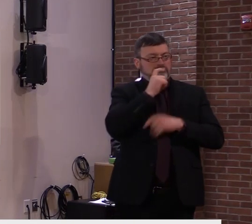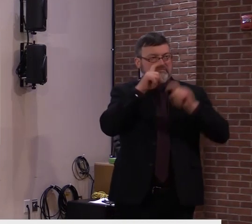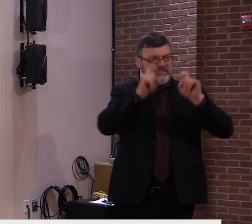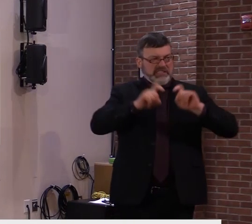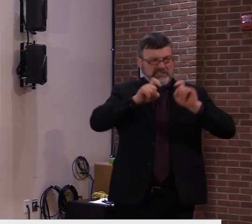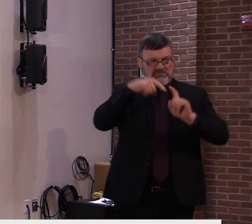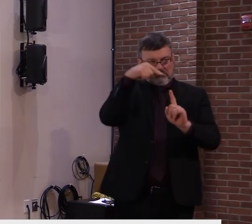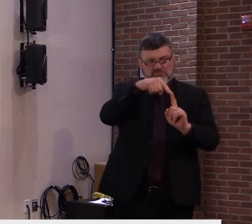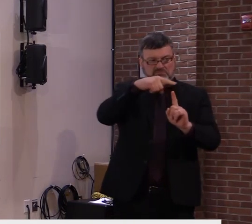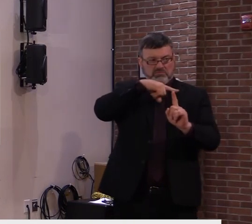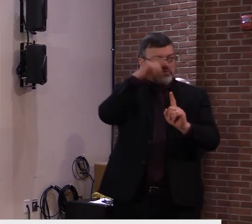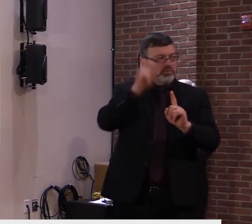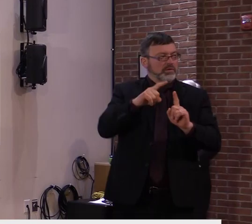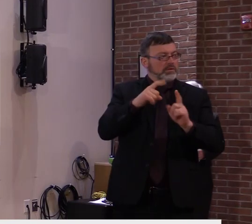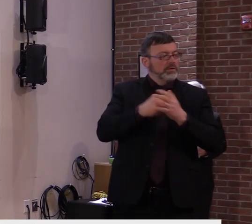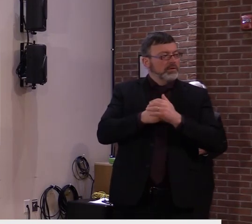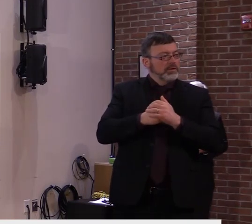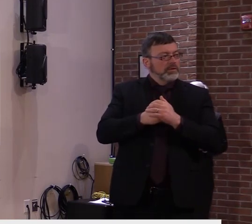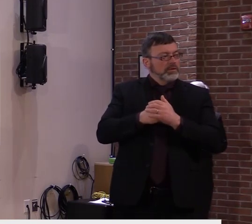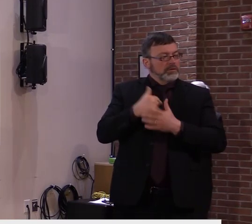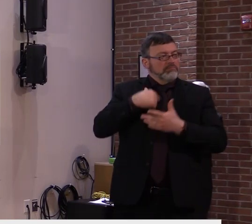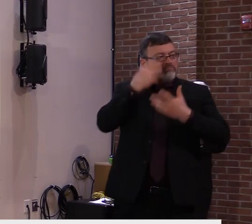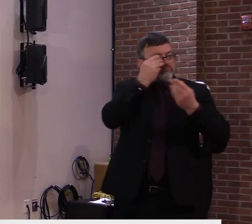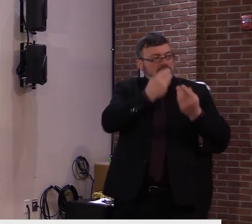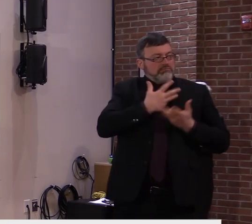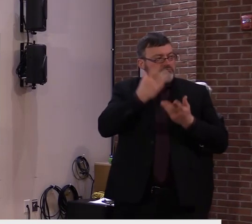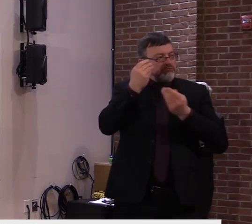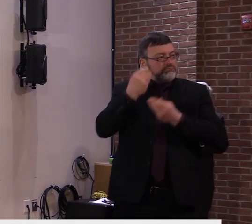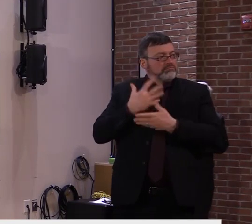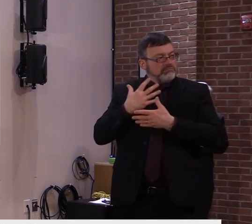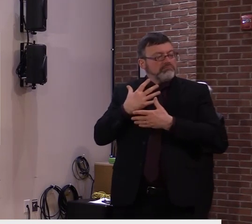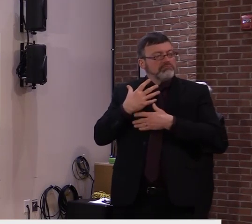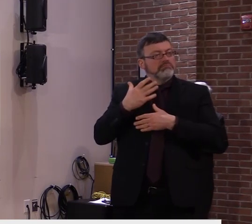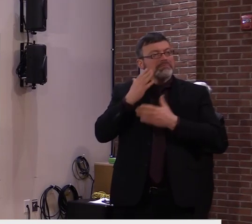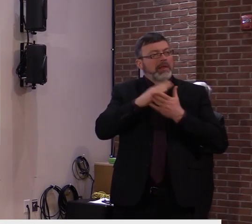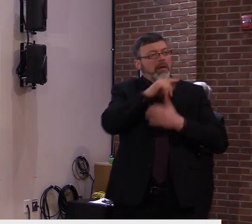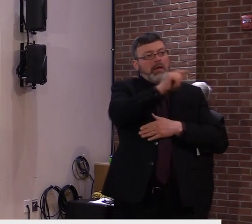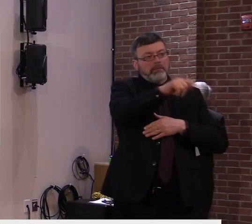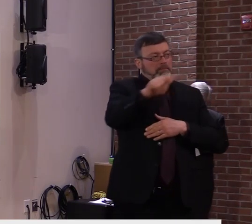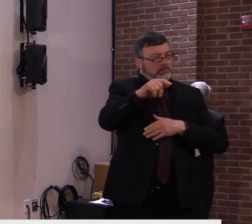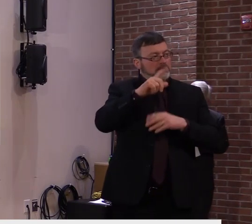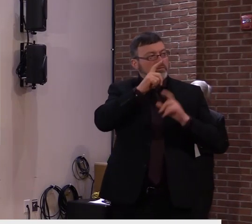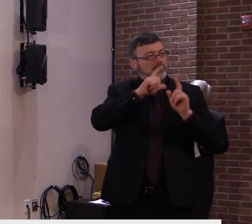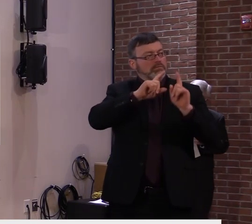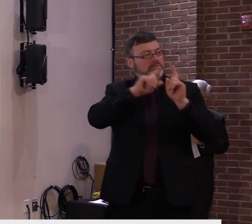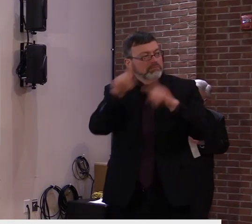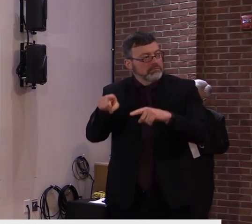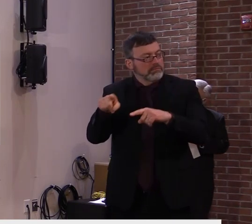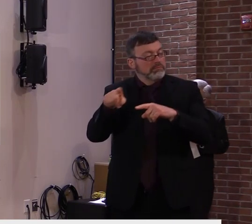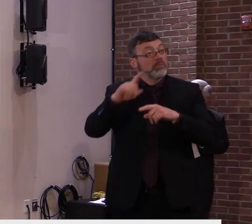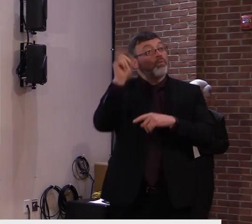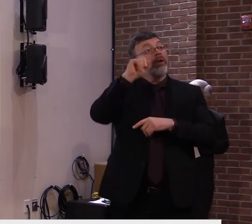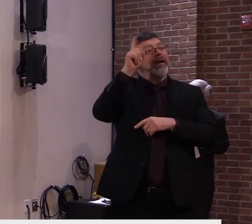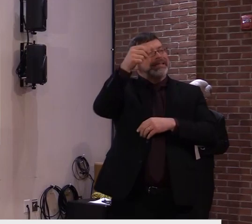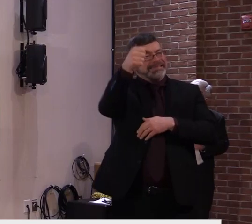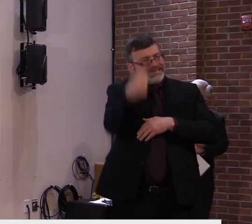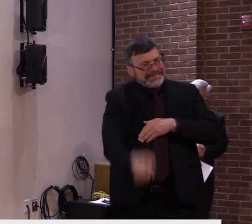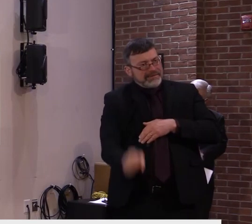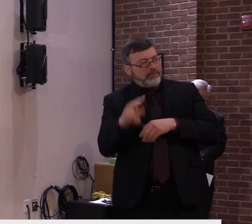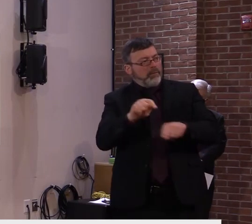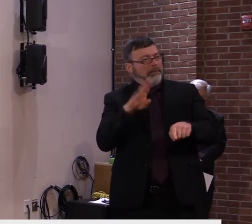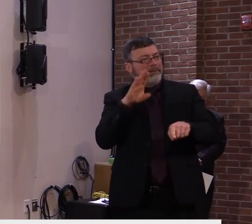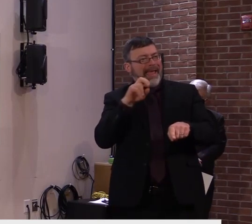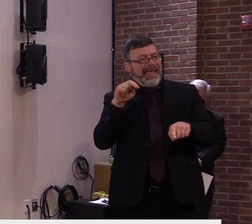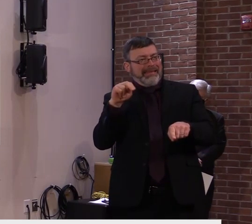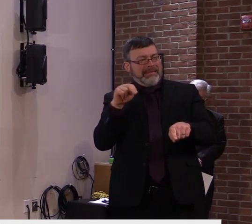from a couple of our viewers that getting a PCR test down here in the Bennington County area has been not